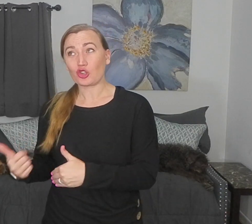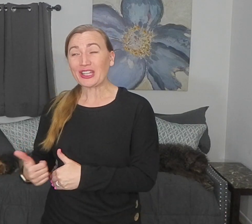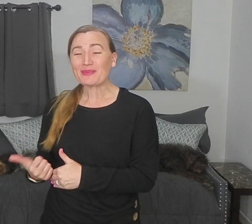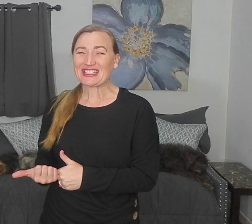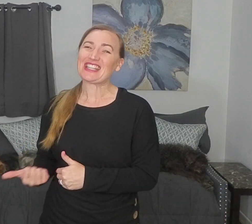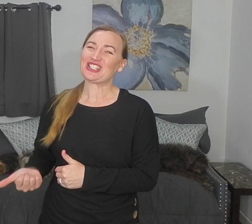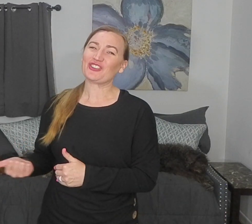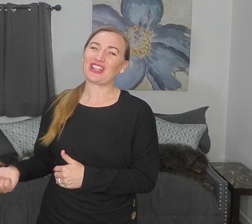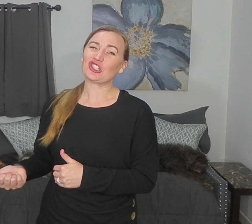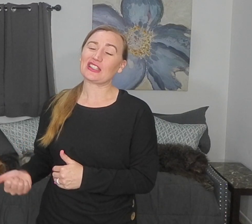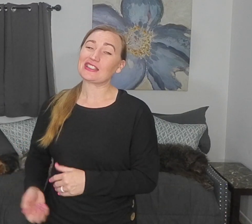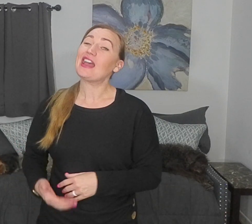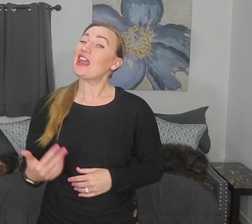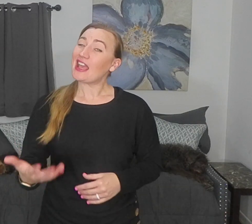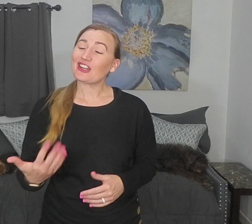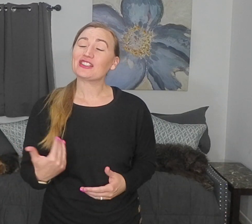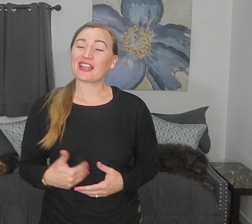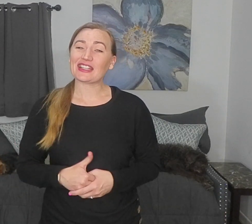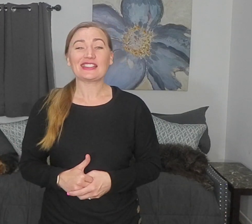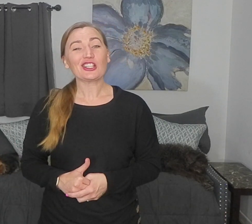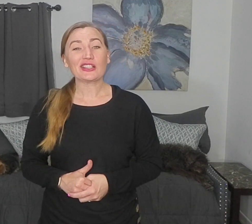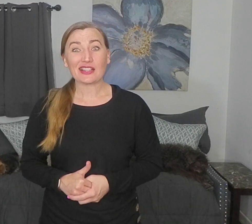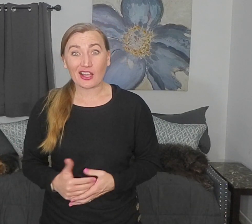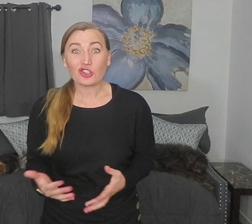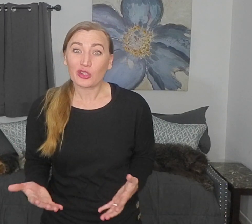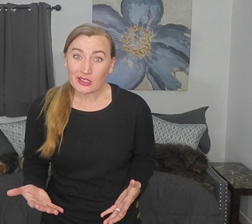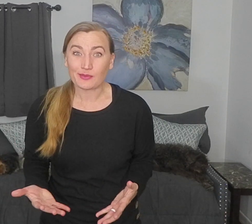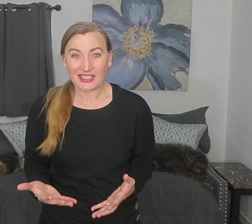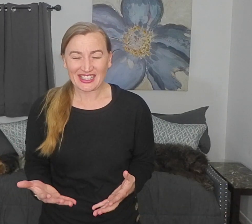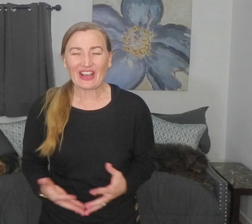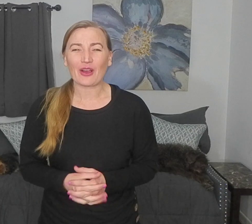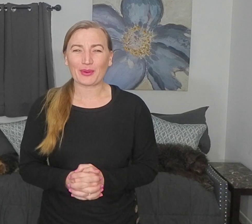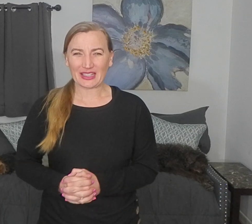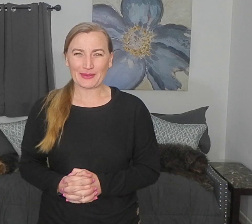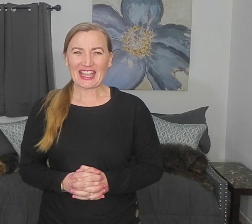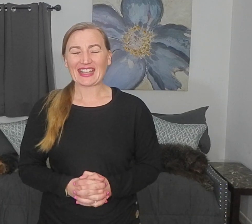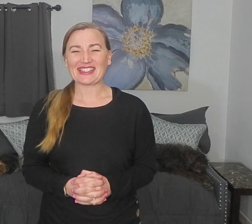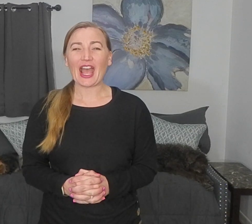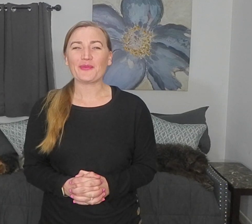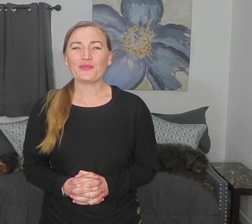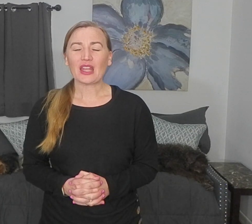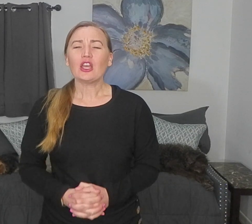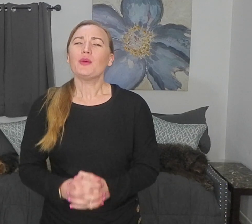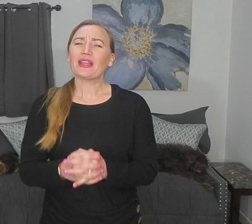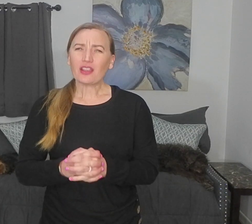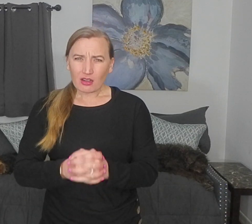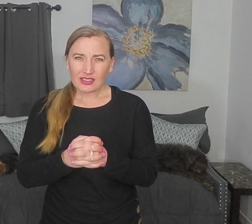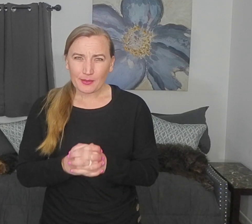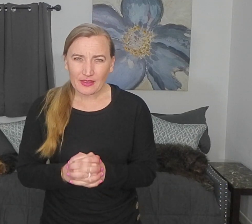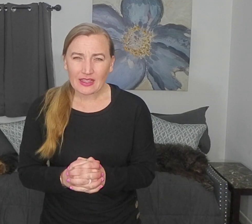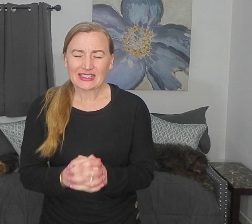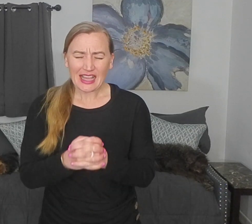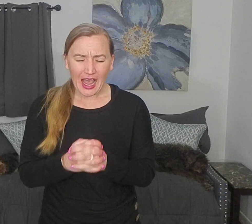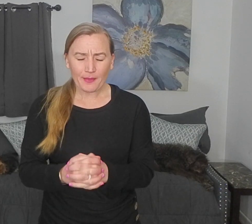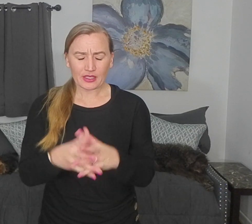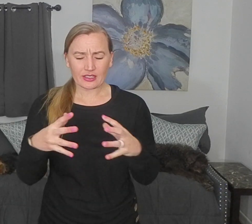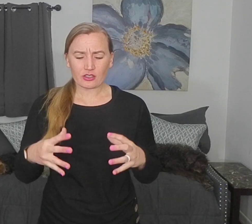treatment interventions in our second series on treatment of upper limb ataxia. But here are some of the top clinical